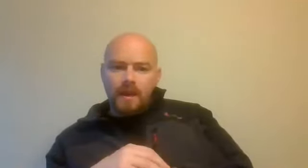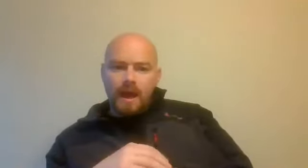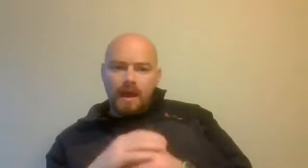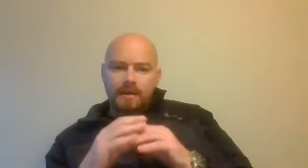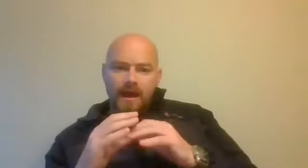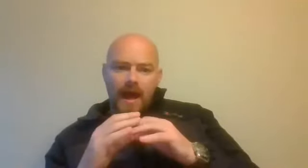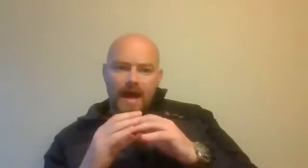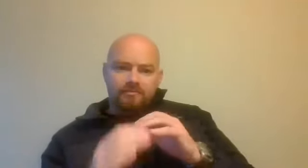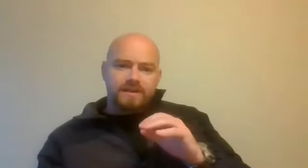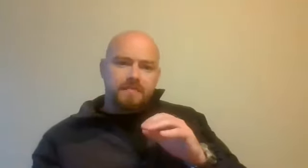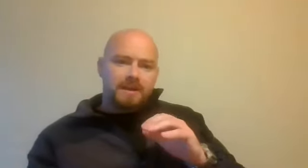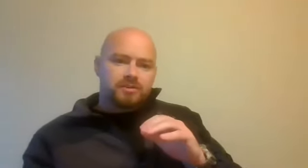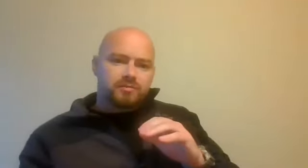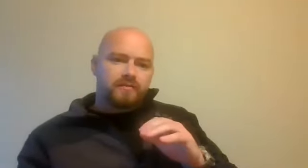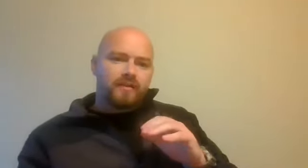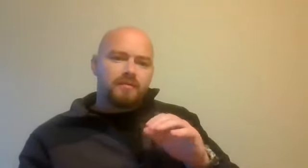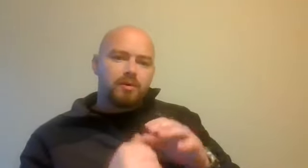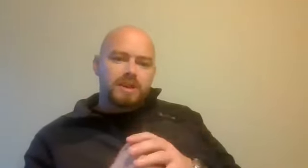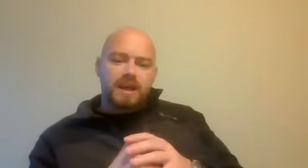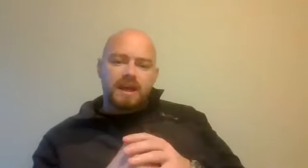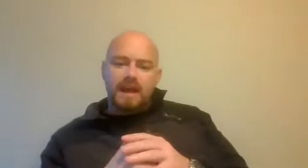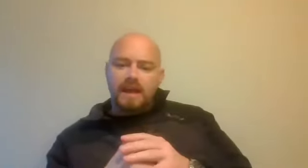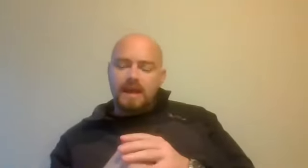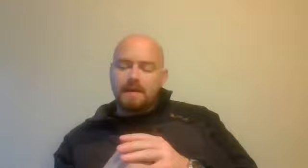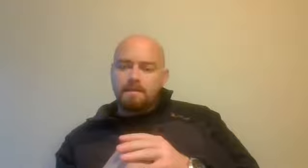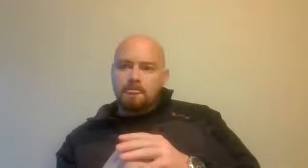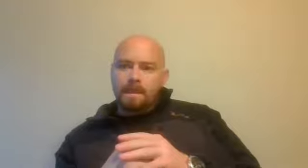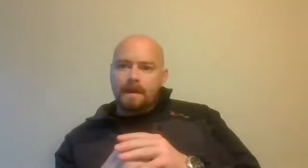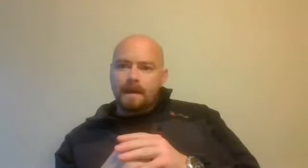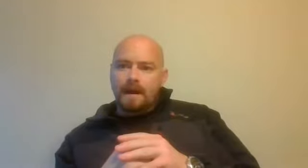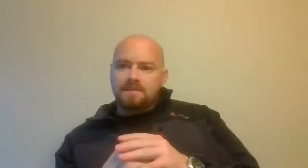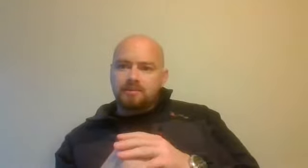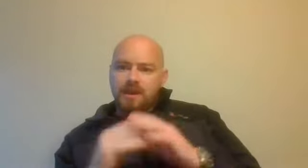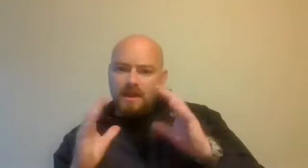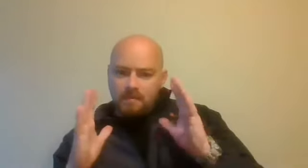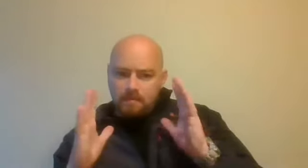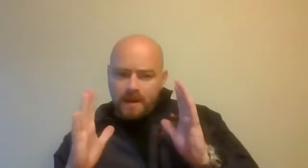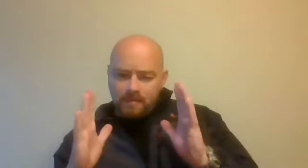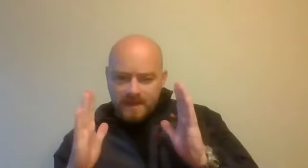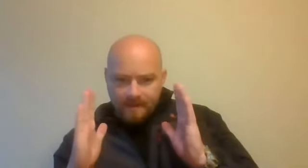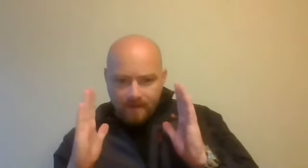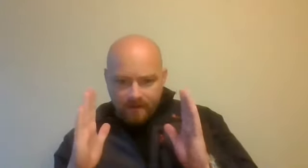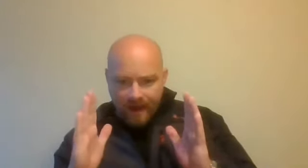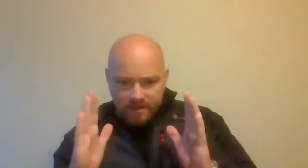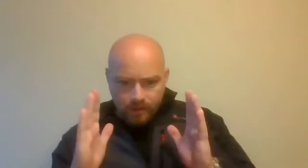And as risk managers, we very much take a, I suppose, a paper-based, very factual,